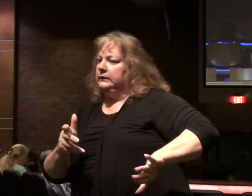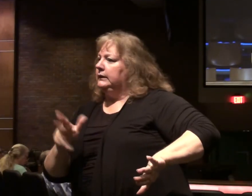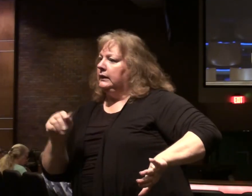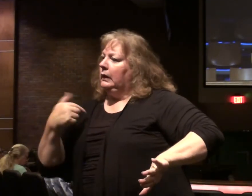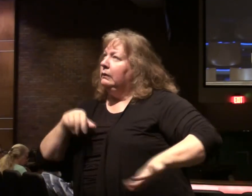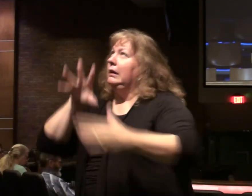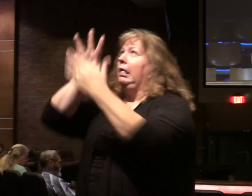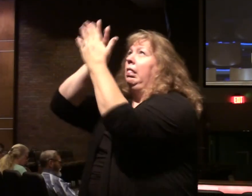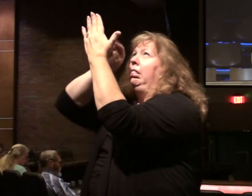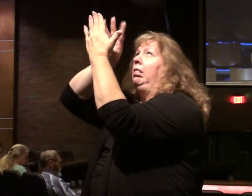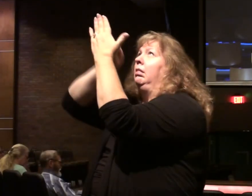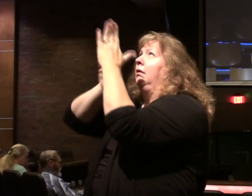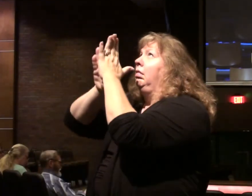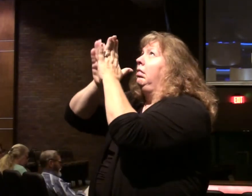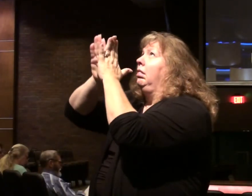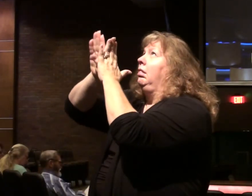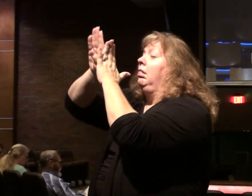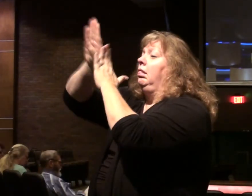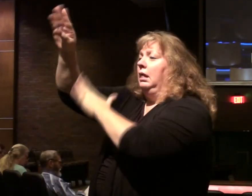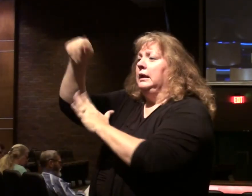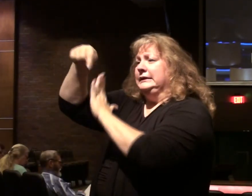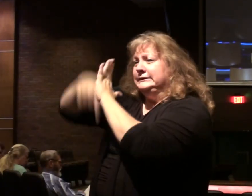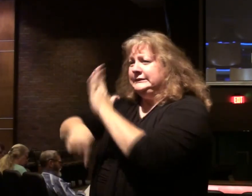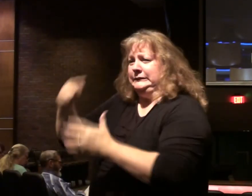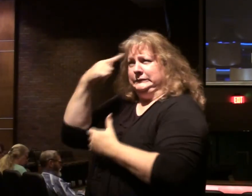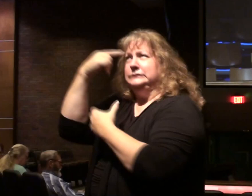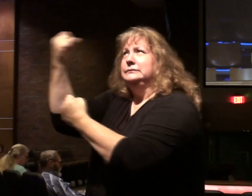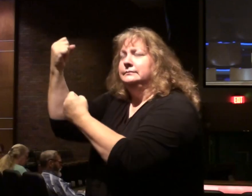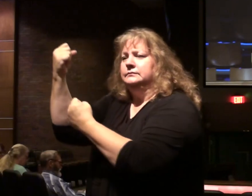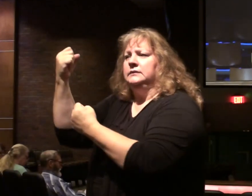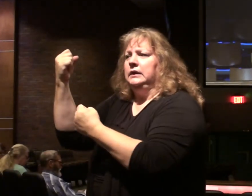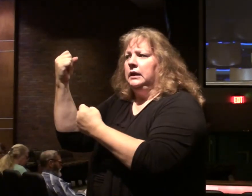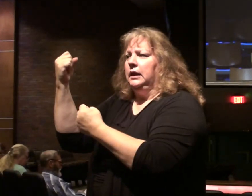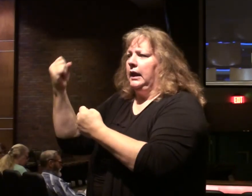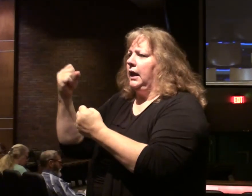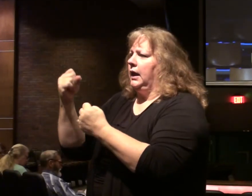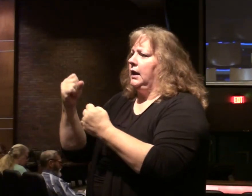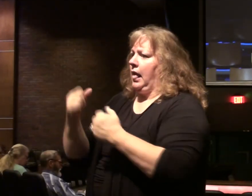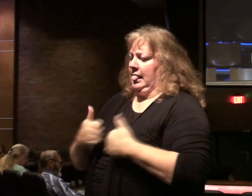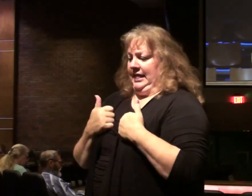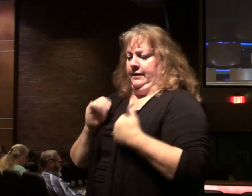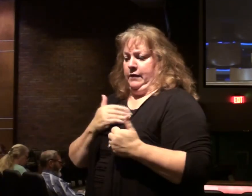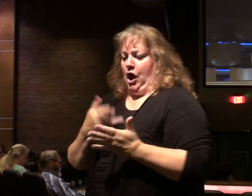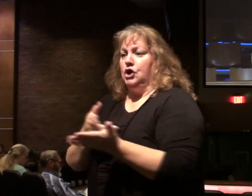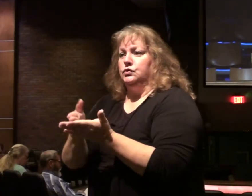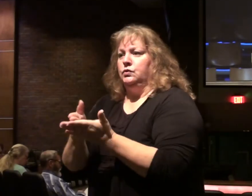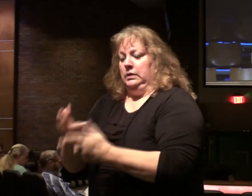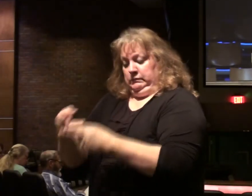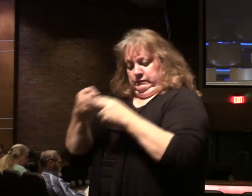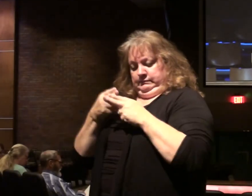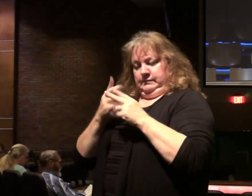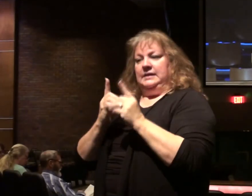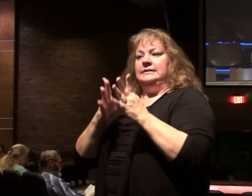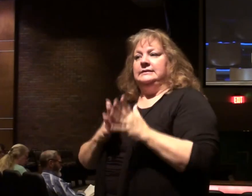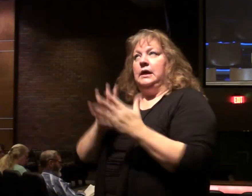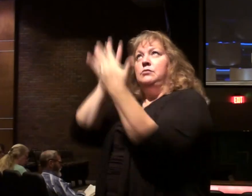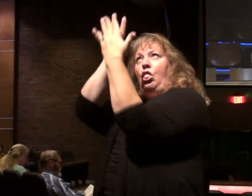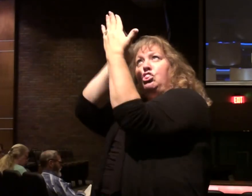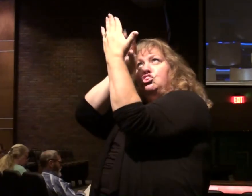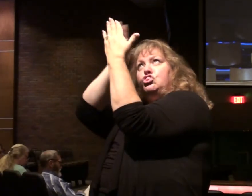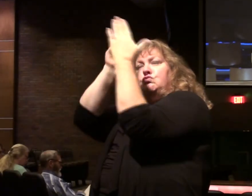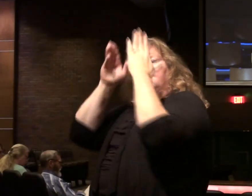keep learning and growing in our doctrine, in our living out the truth. But we are disciples. We are learners.